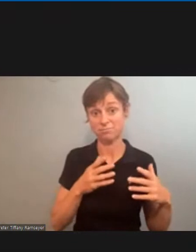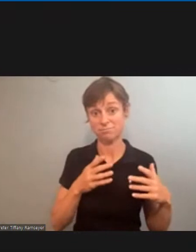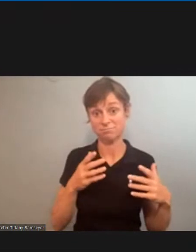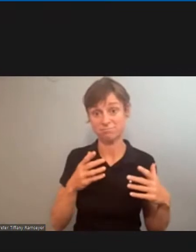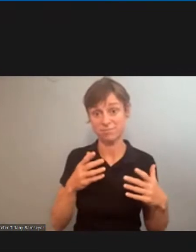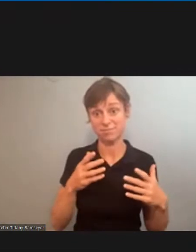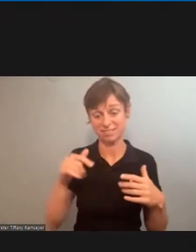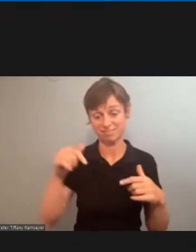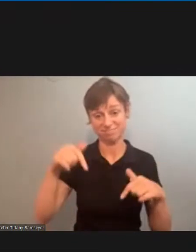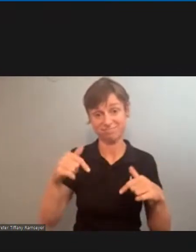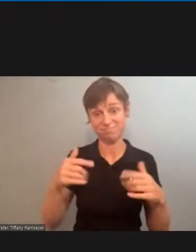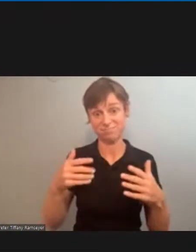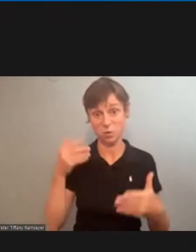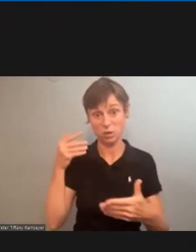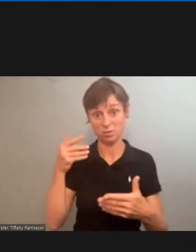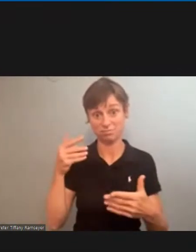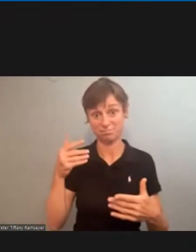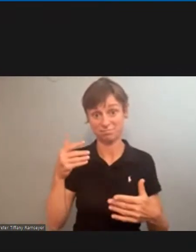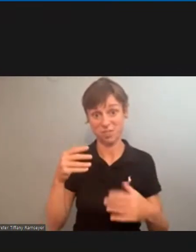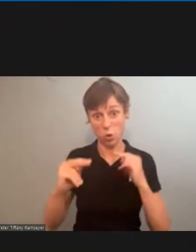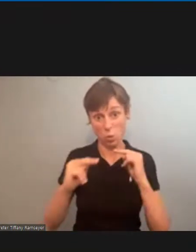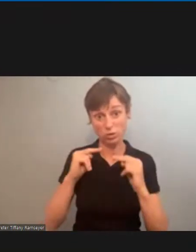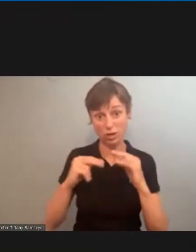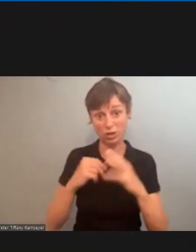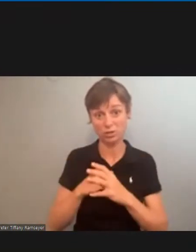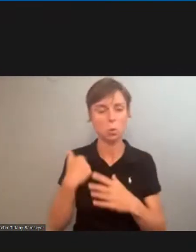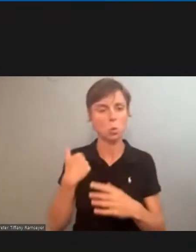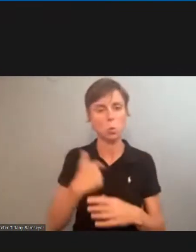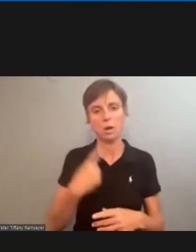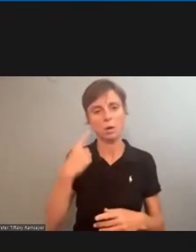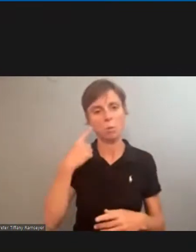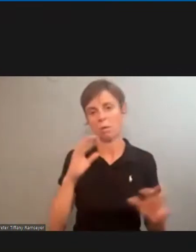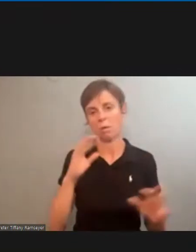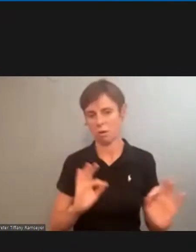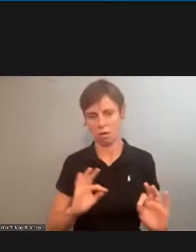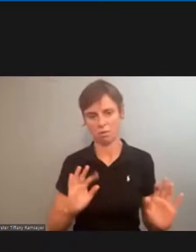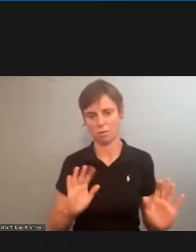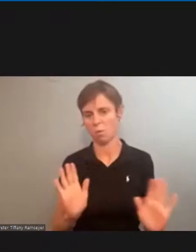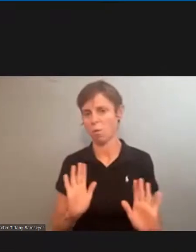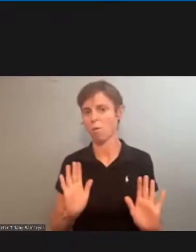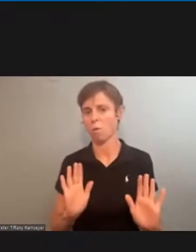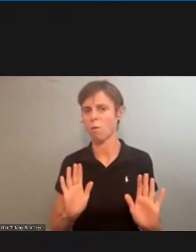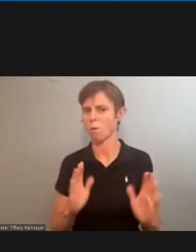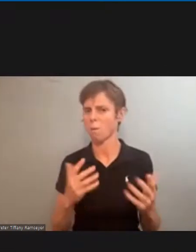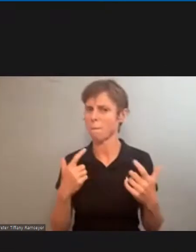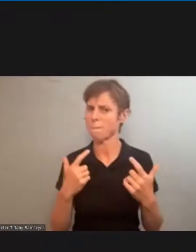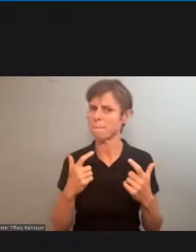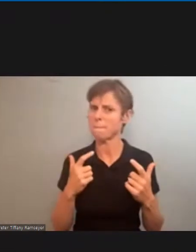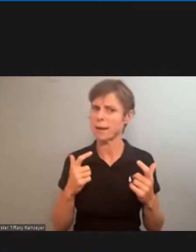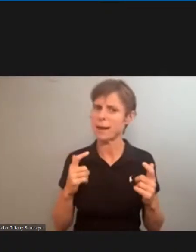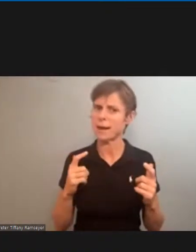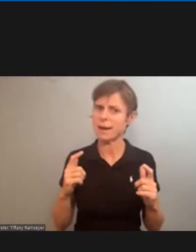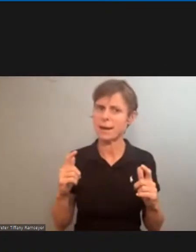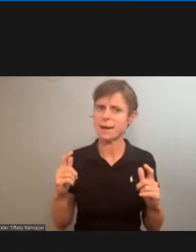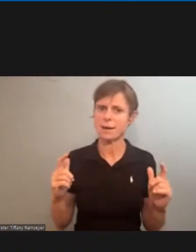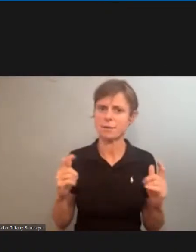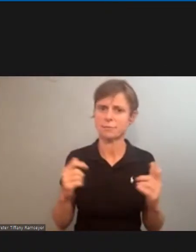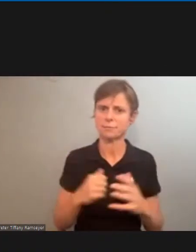We don't take this responsibility lightly. It's a tremendous amount of